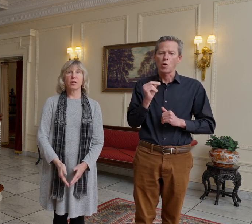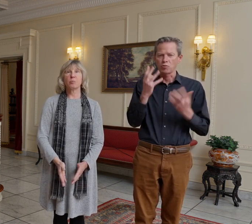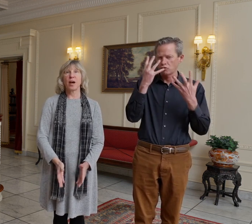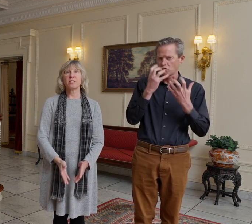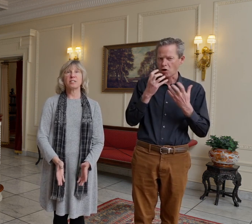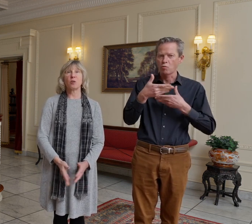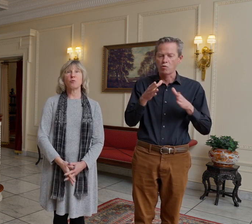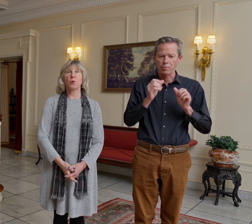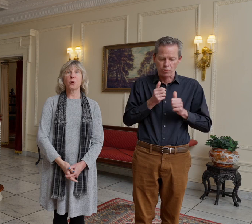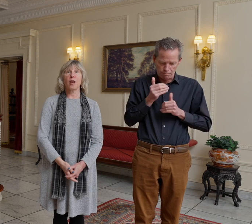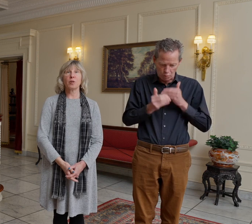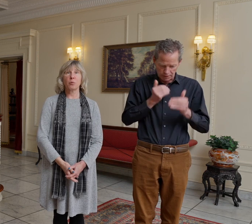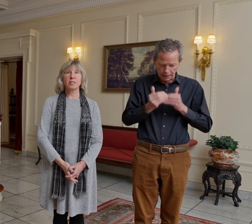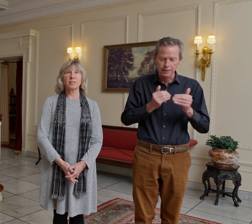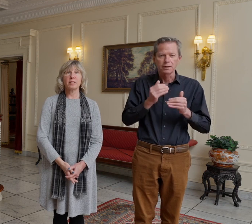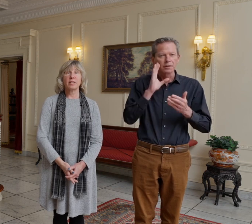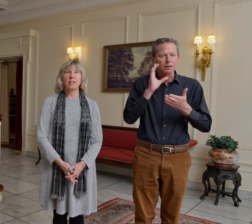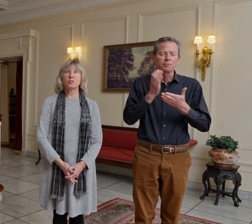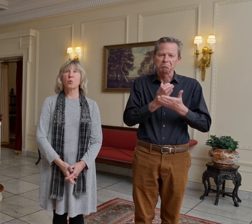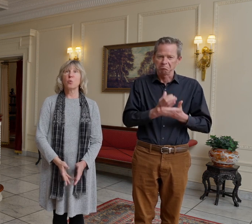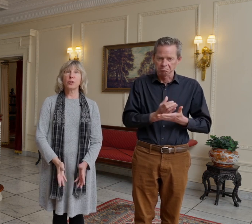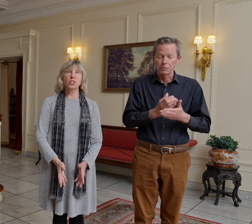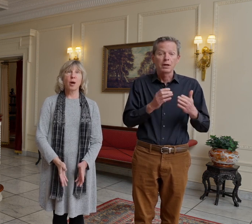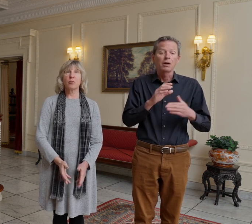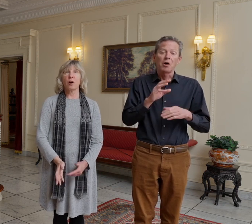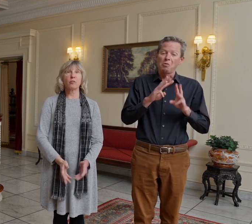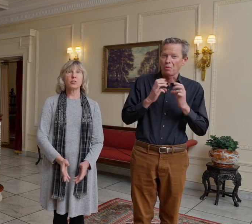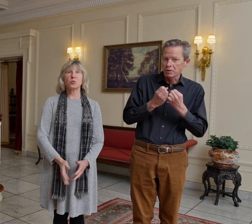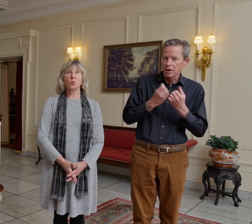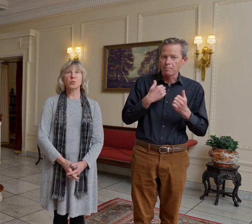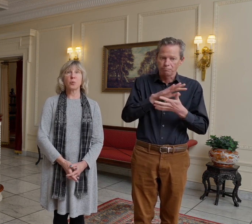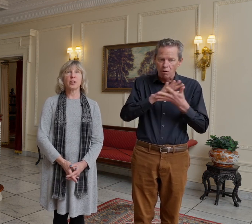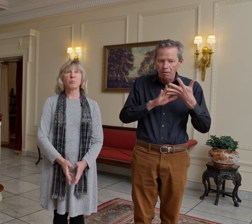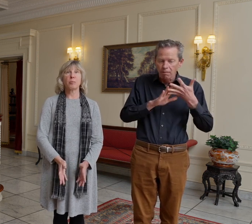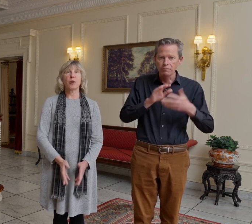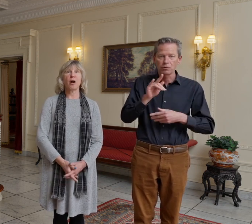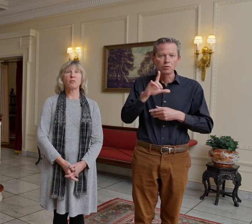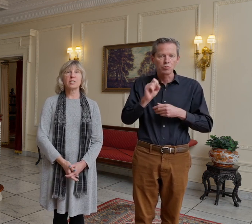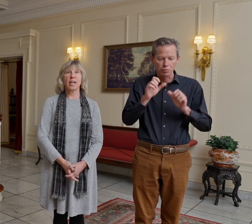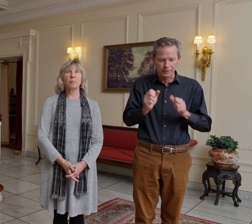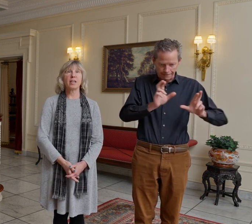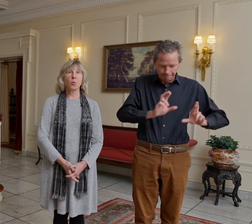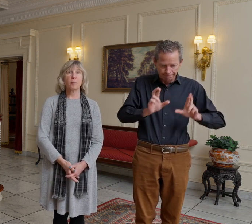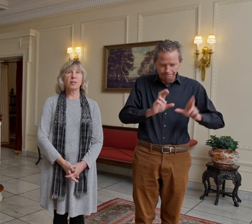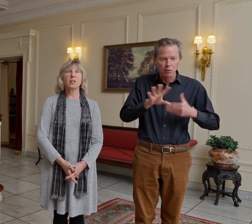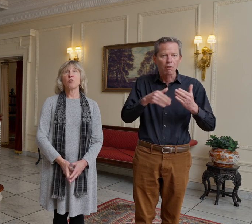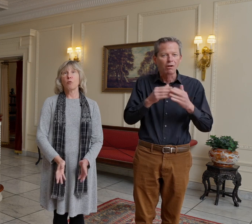he could process his own photographic prints, his own workshop with all of his tools, where he could prepare all of his camping equipment for